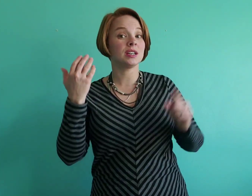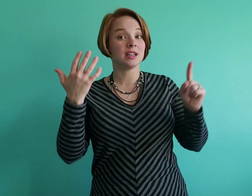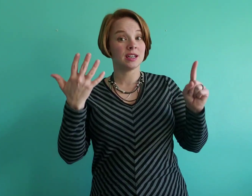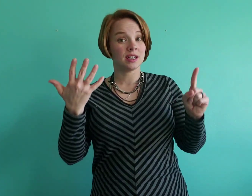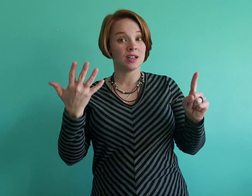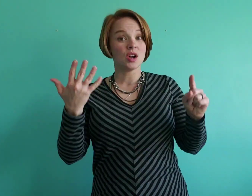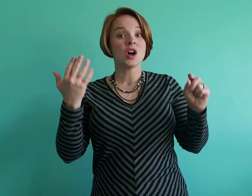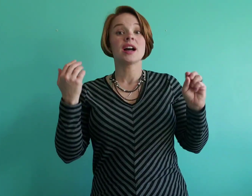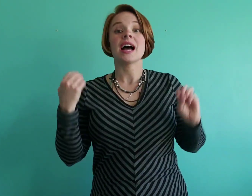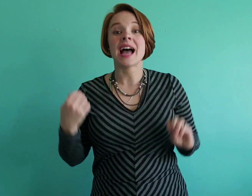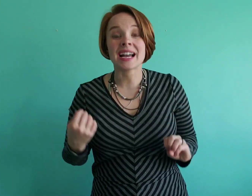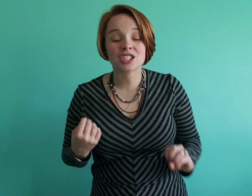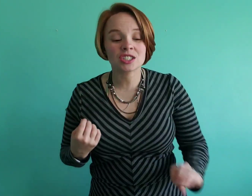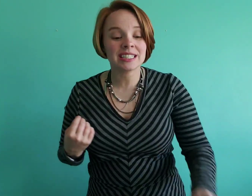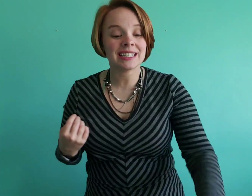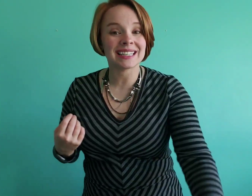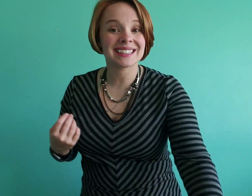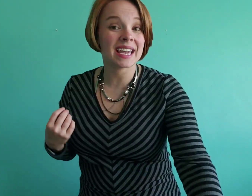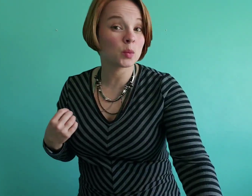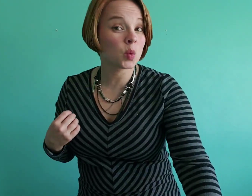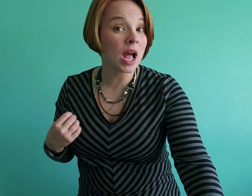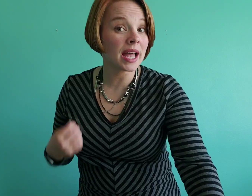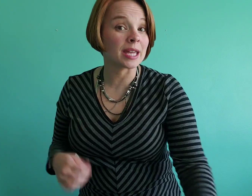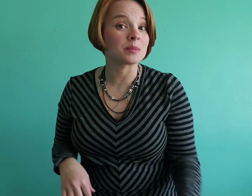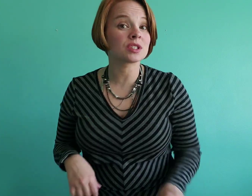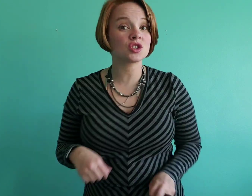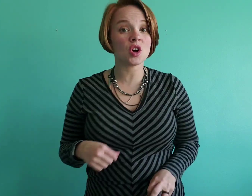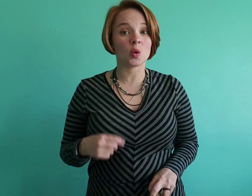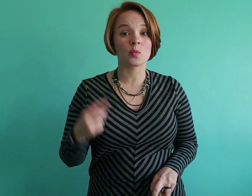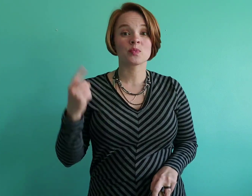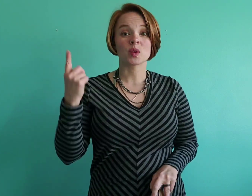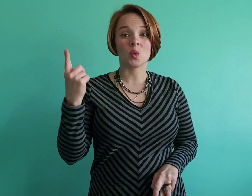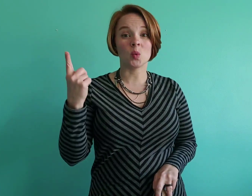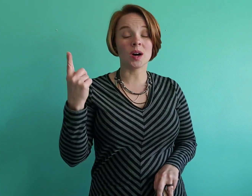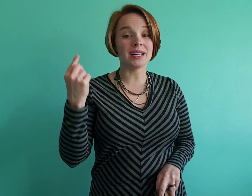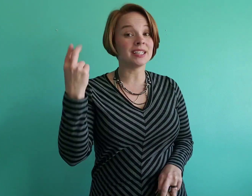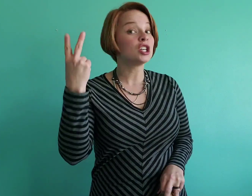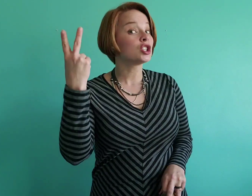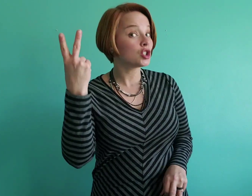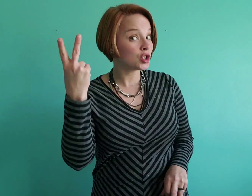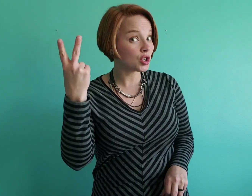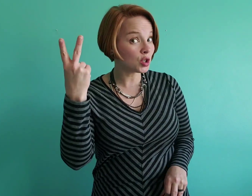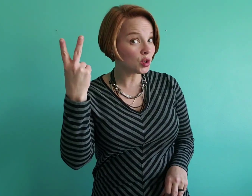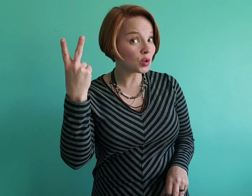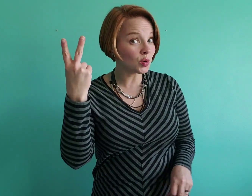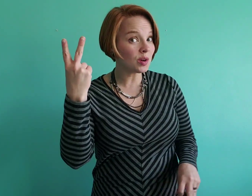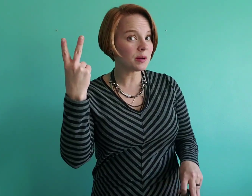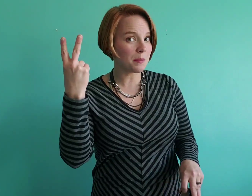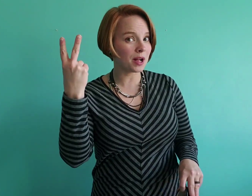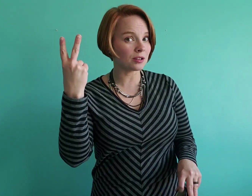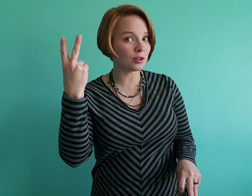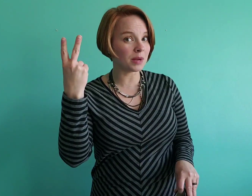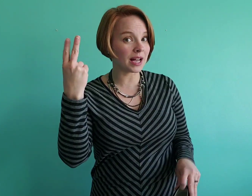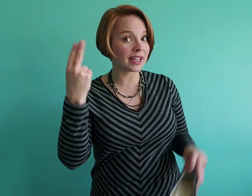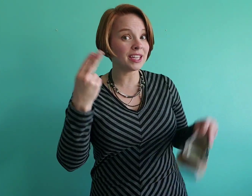actually gets a rhyme. So, one, two, buckle my